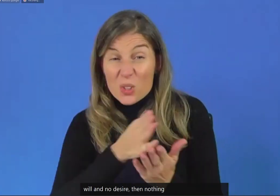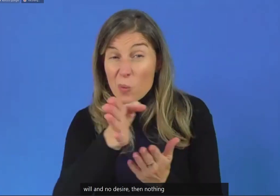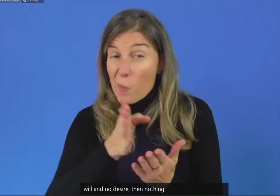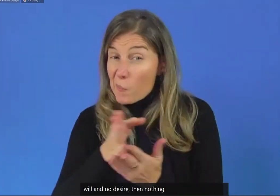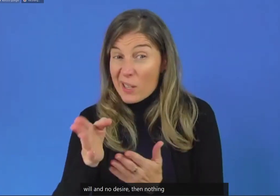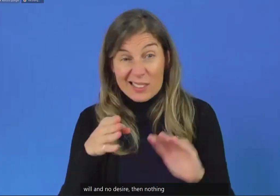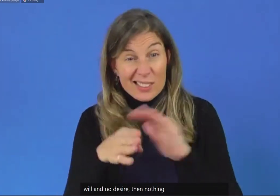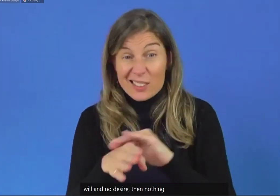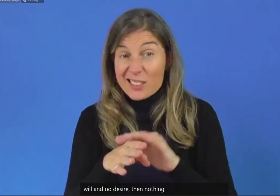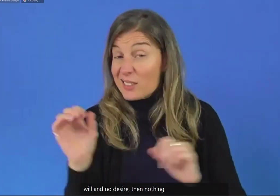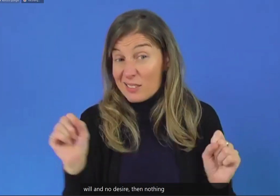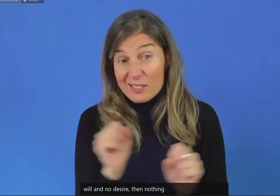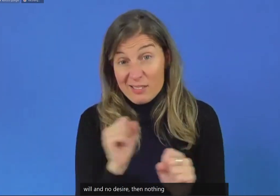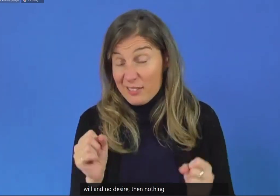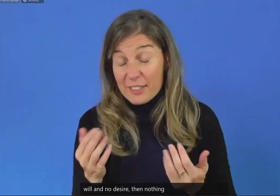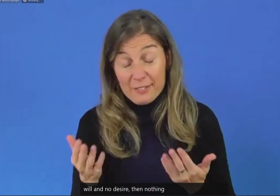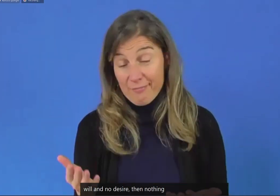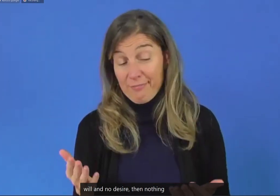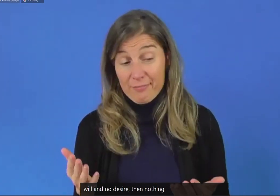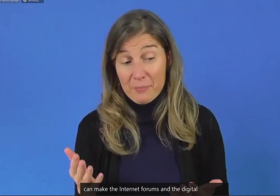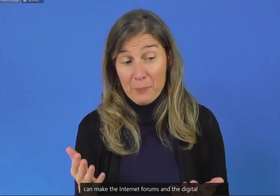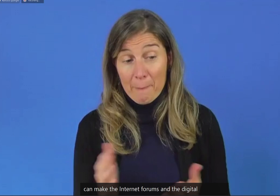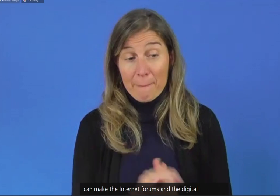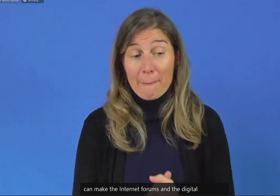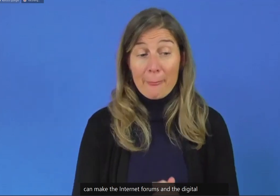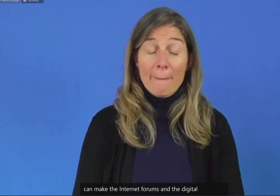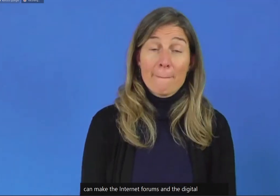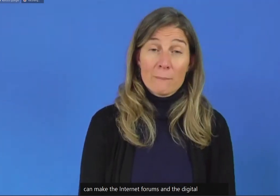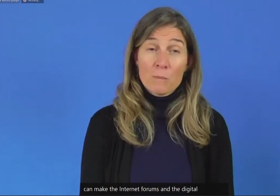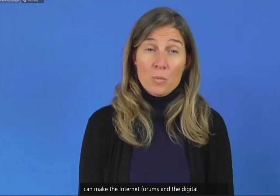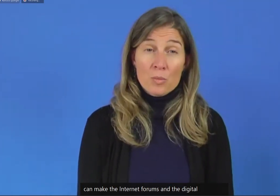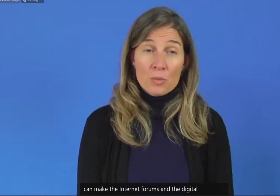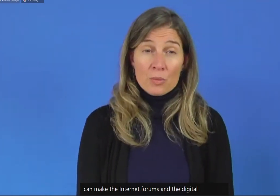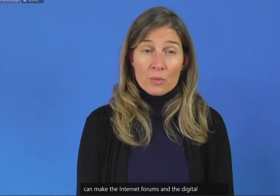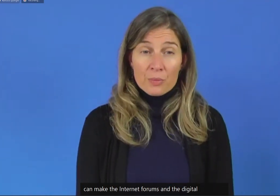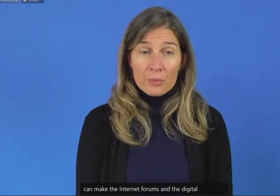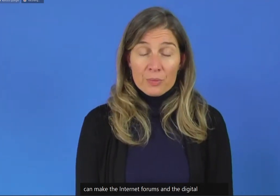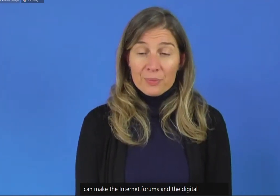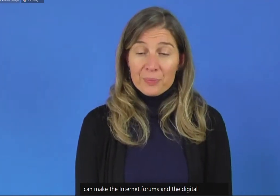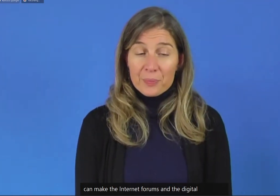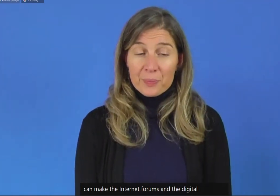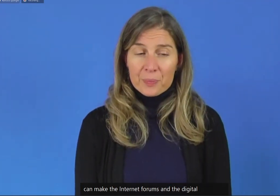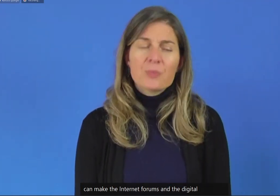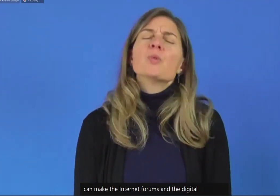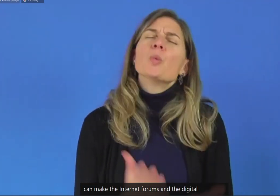if there is no will or desire, we today we should not think just about that.